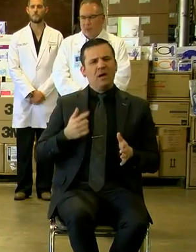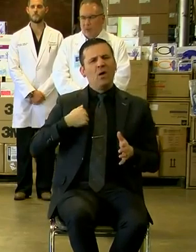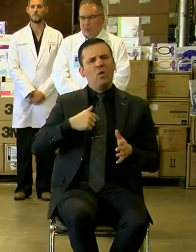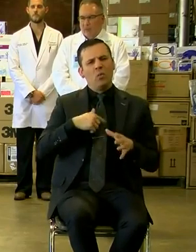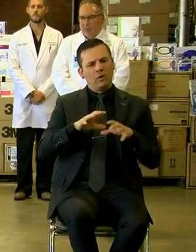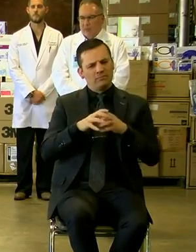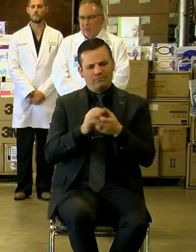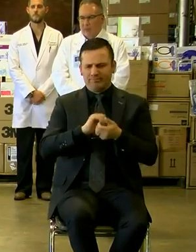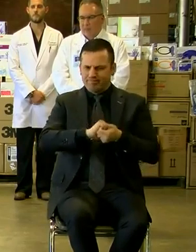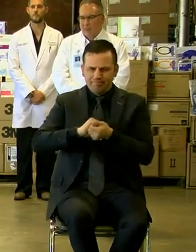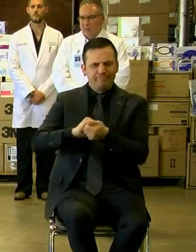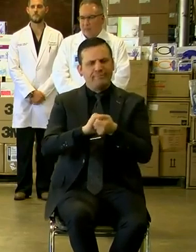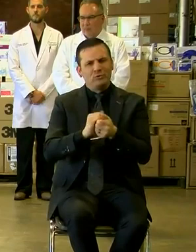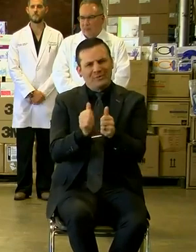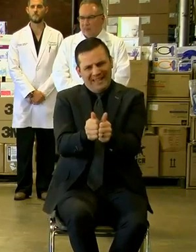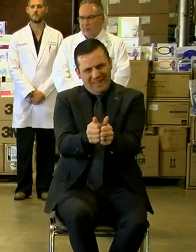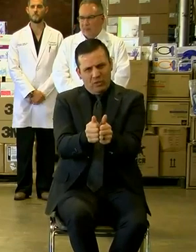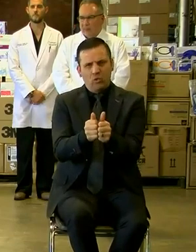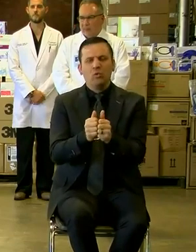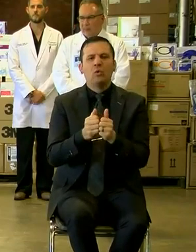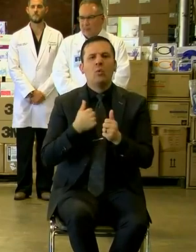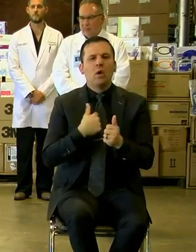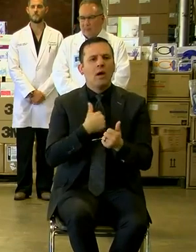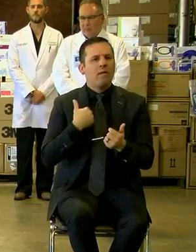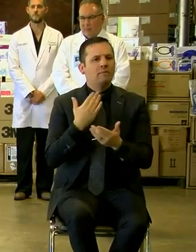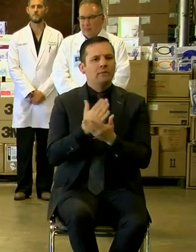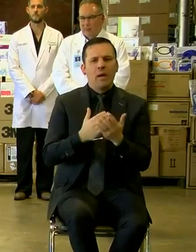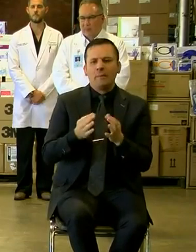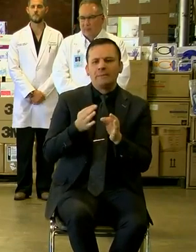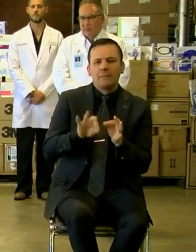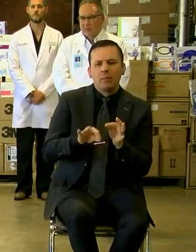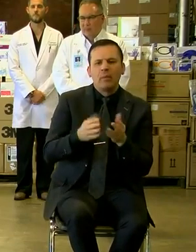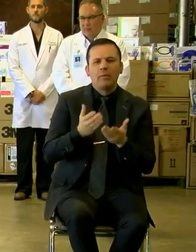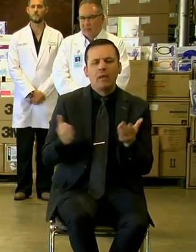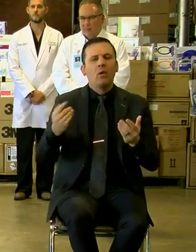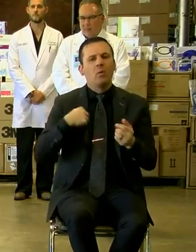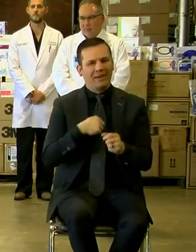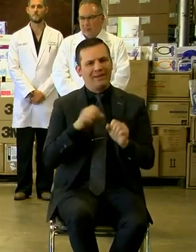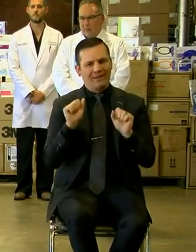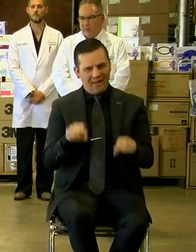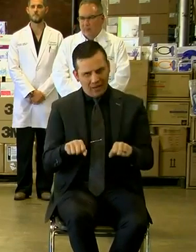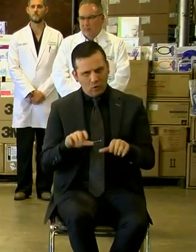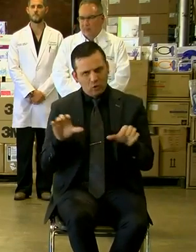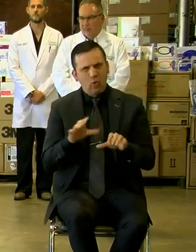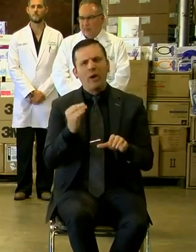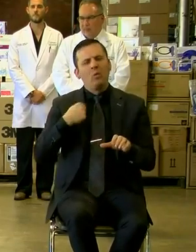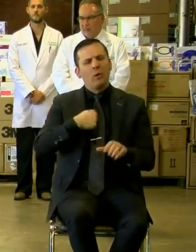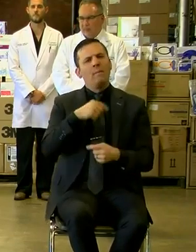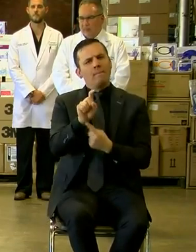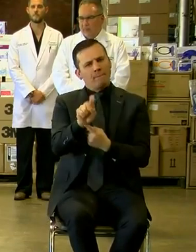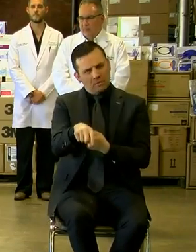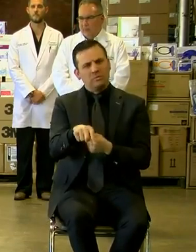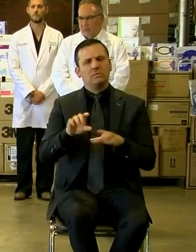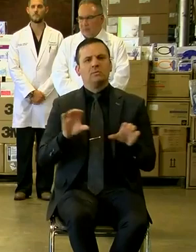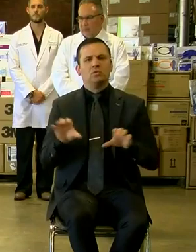together. We have certain simple things that we all can and we all must do. One is to maintain this practice